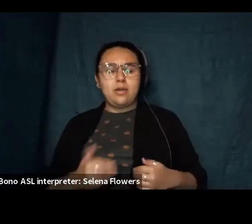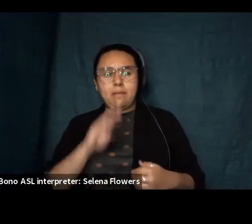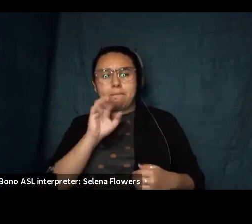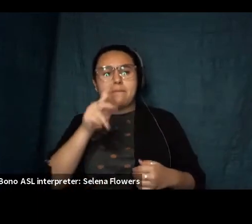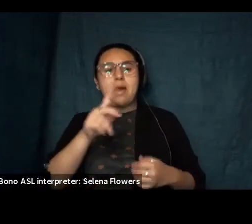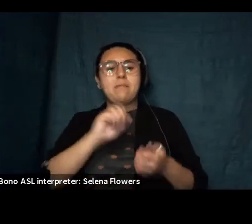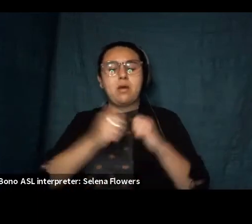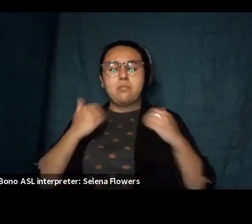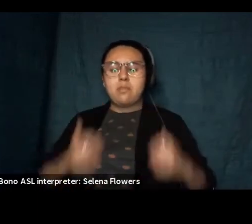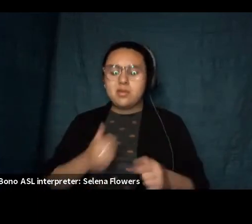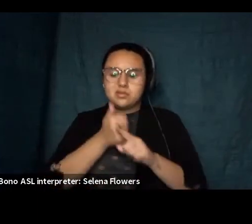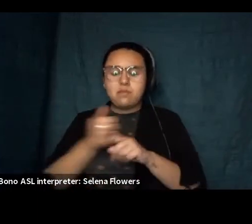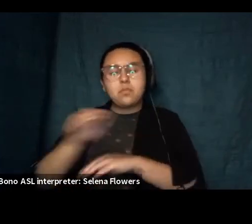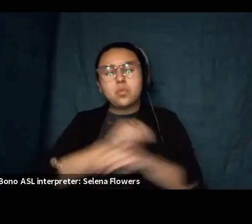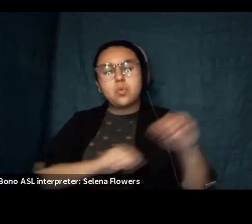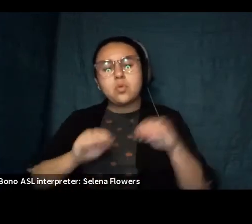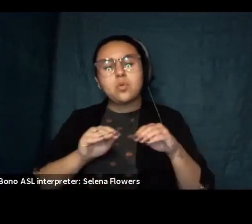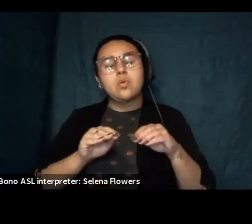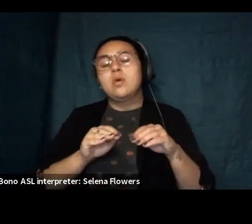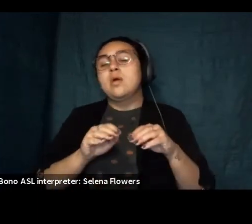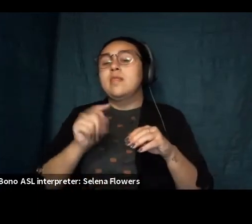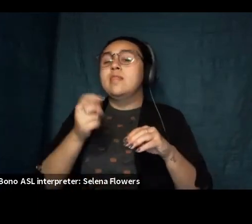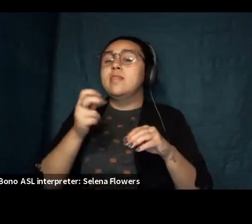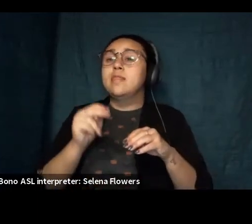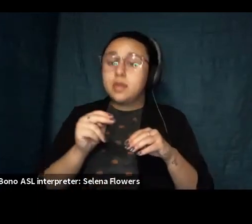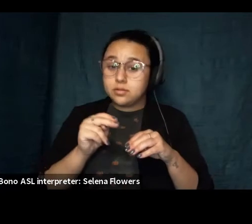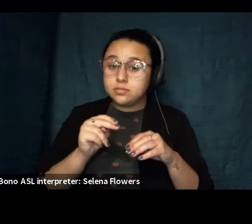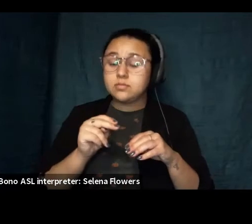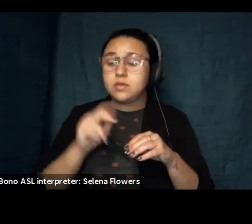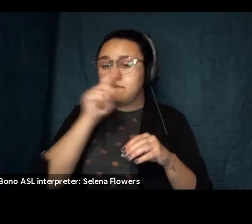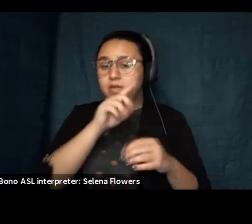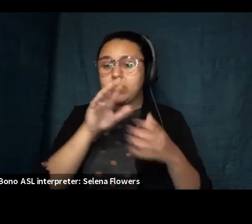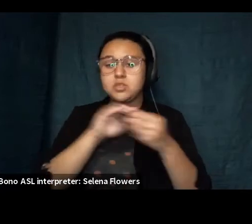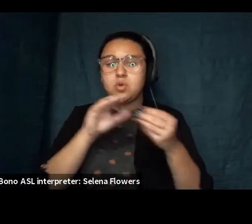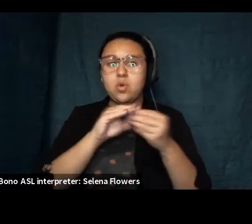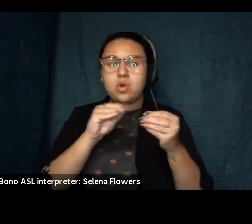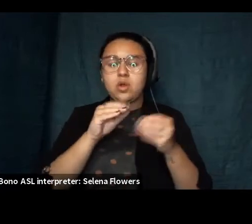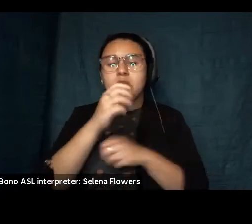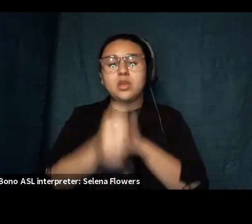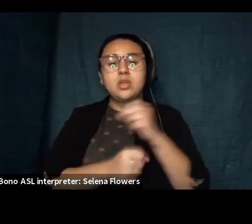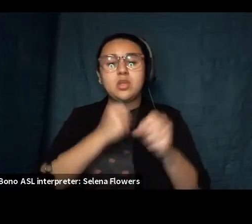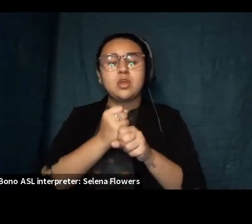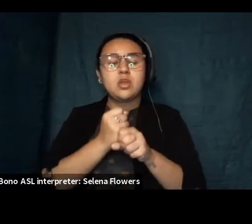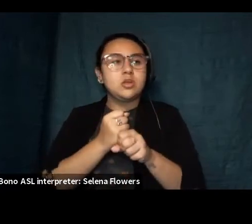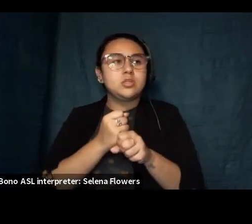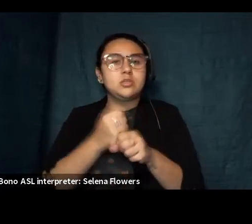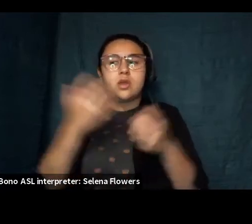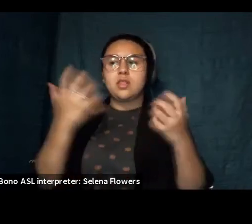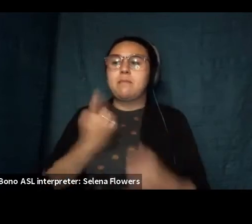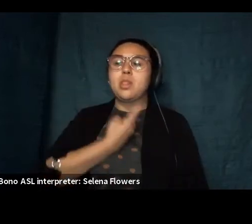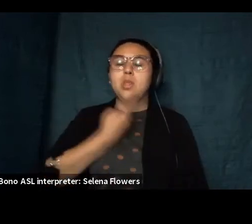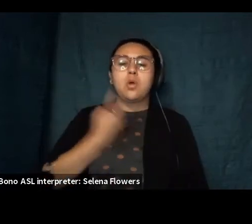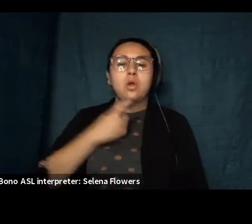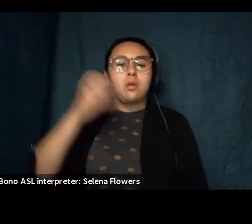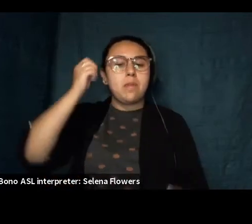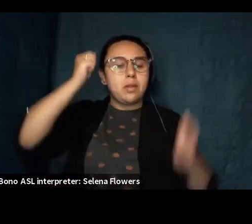move but then there was this mess of wild unwatched years my hair grew long my cells grew